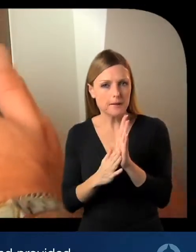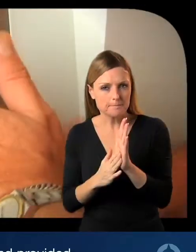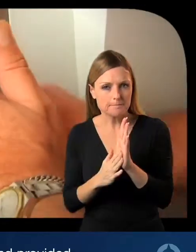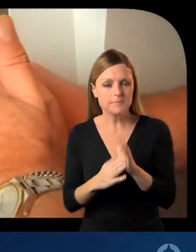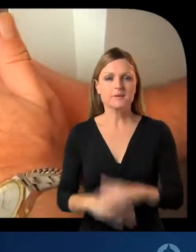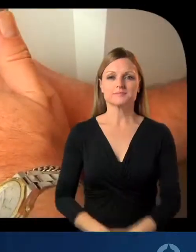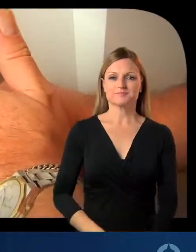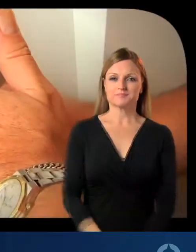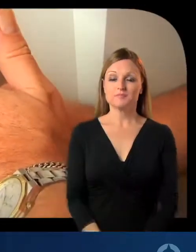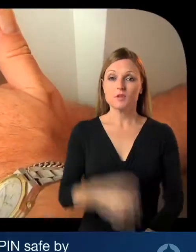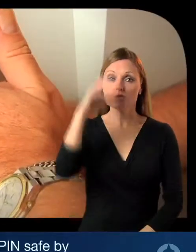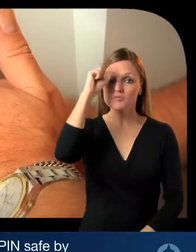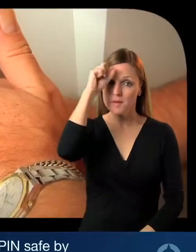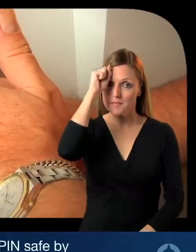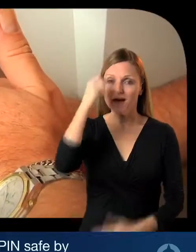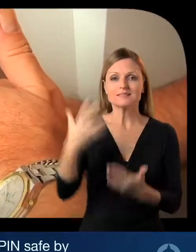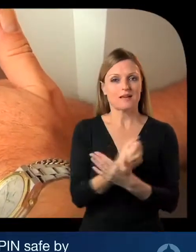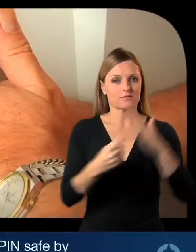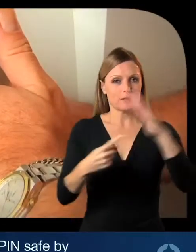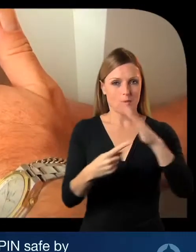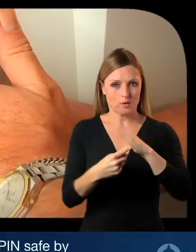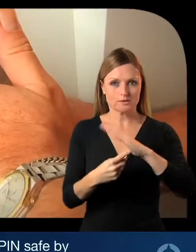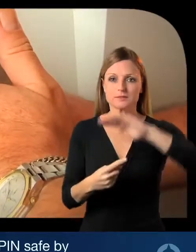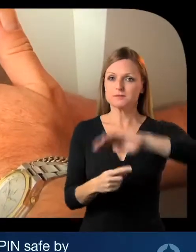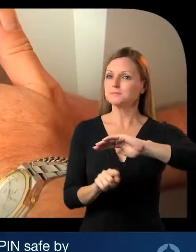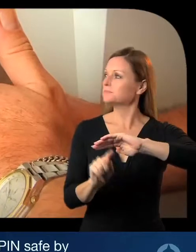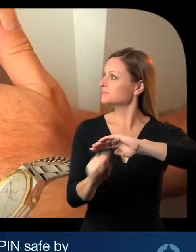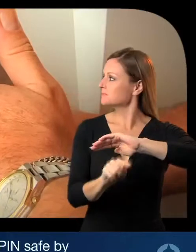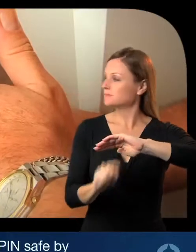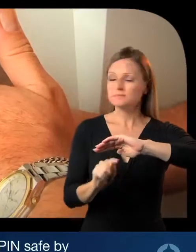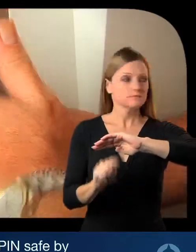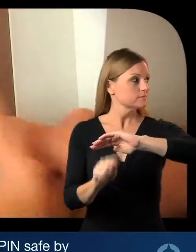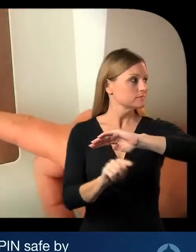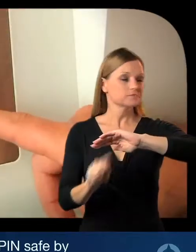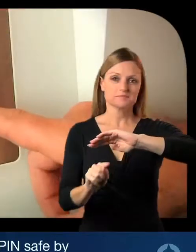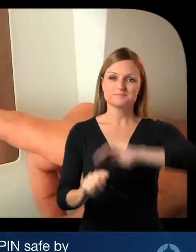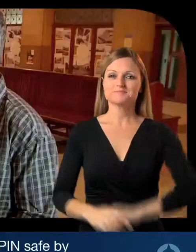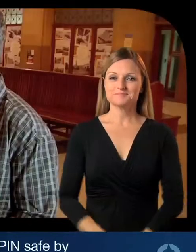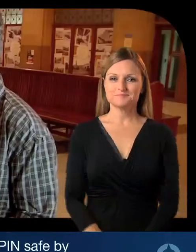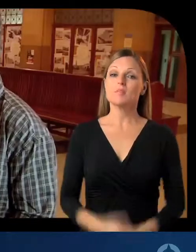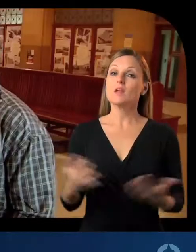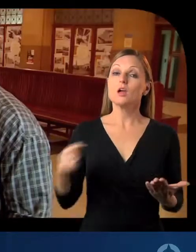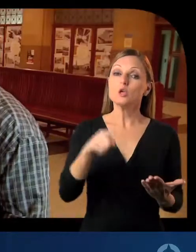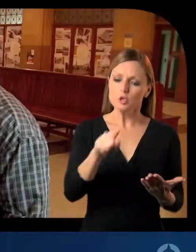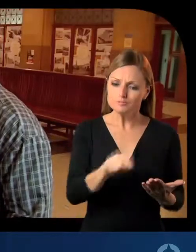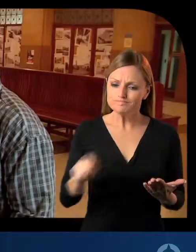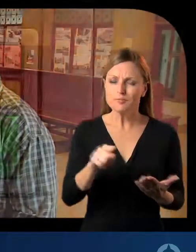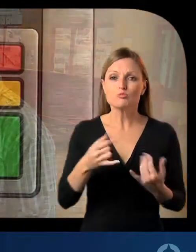provided. Make sure you always keep your PIN safe by covering the PIN pad during this step.